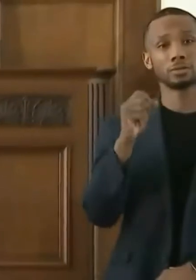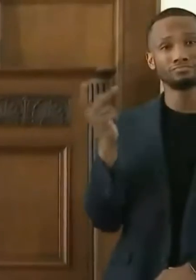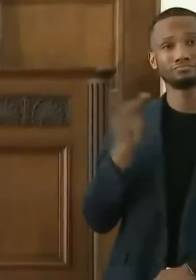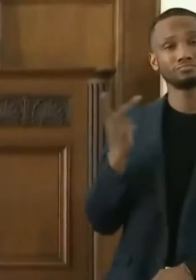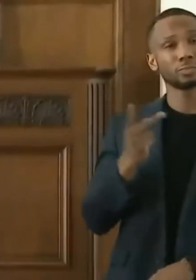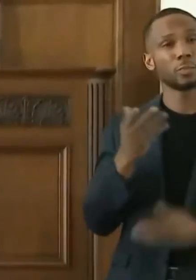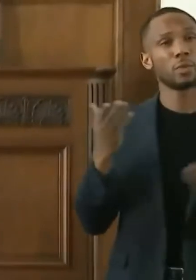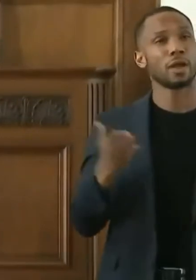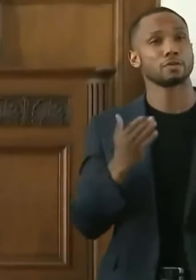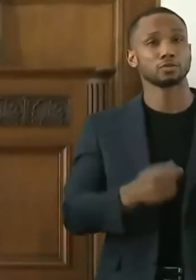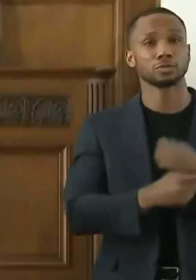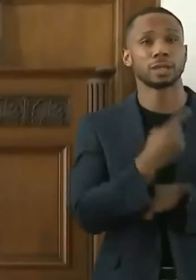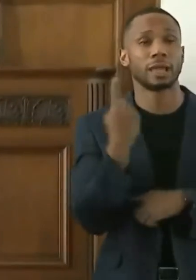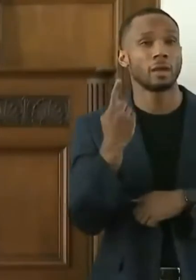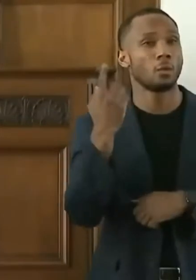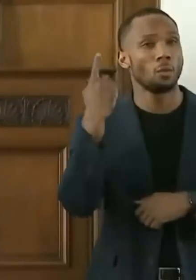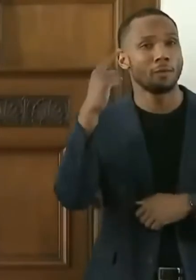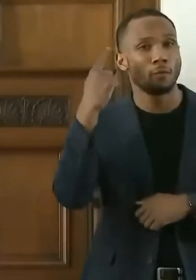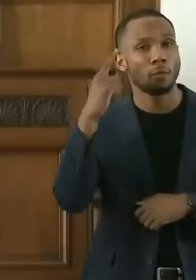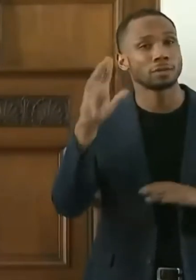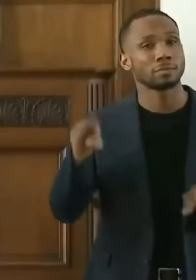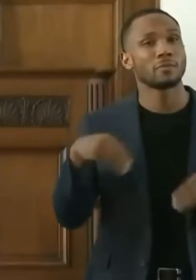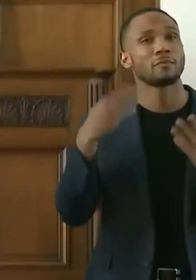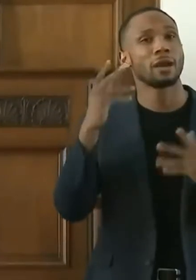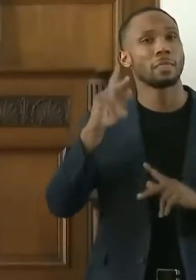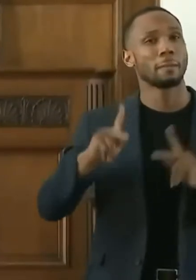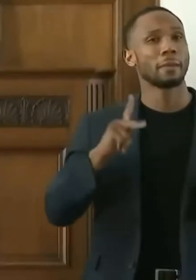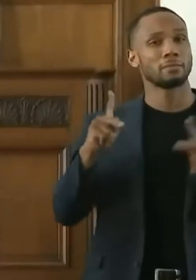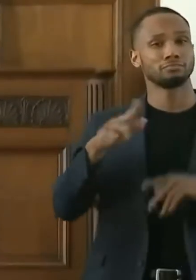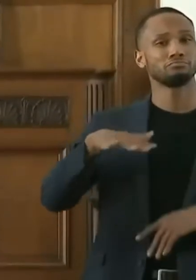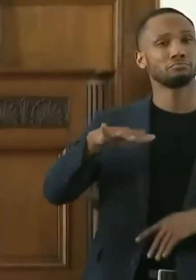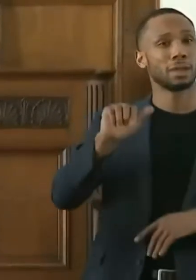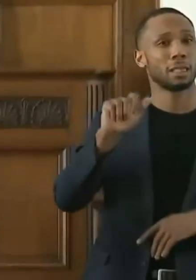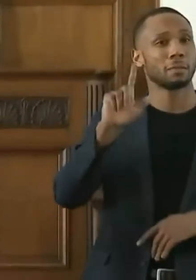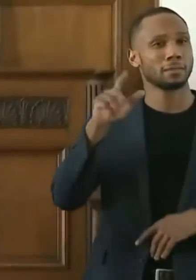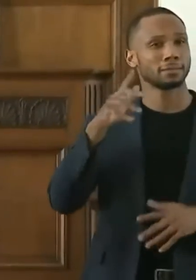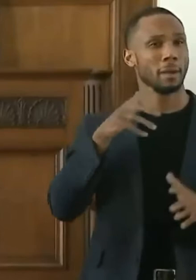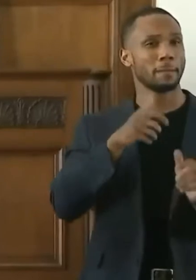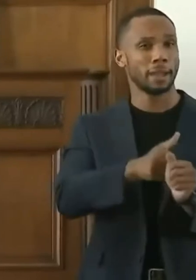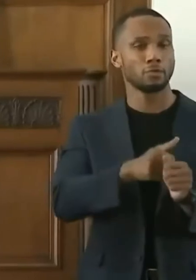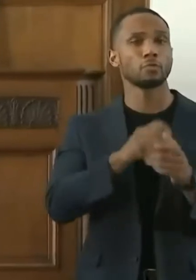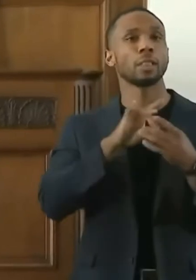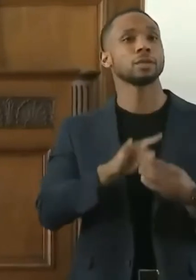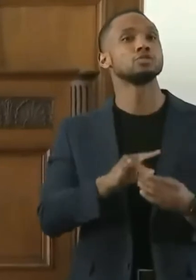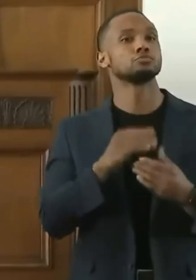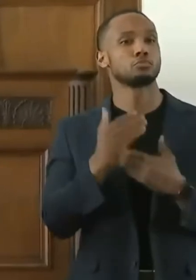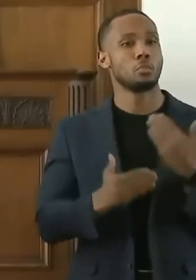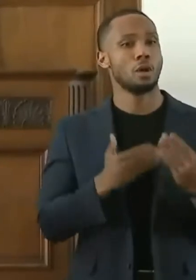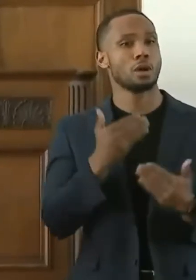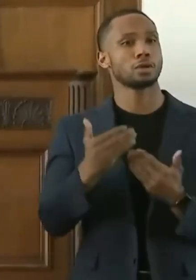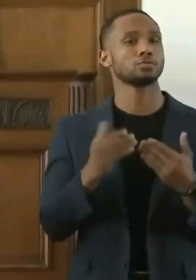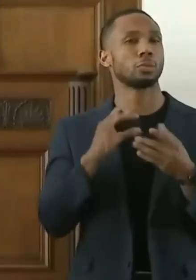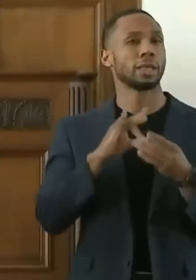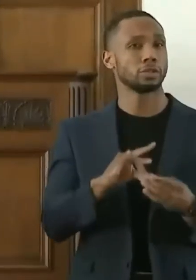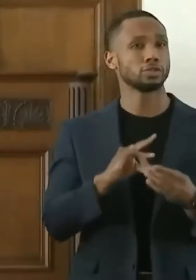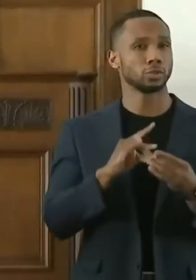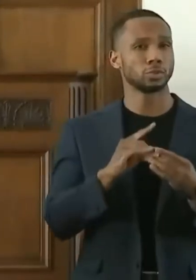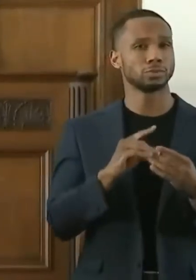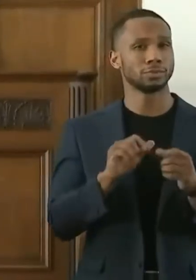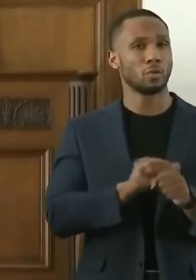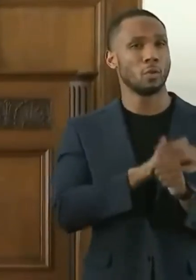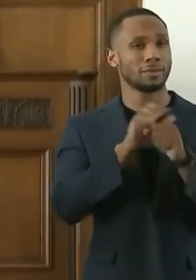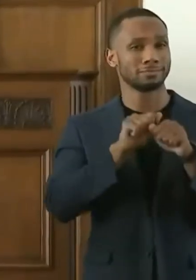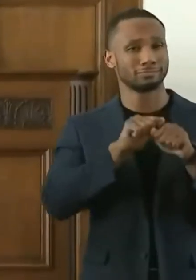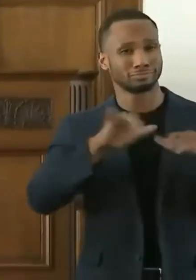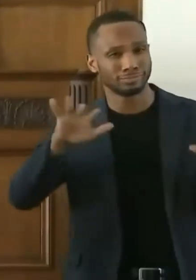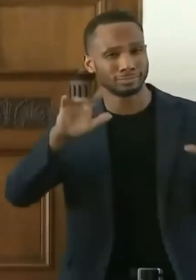Today to provide the people of Alabama with an update on the progress that we've made in reducing the spread of COVID